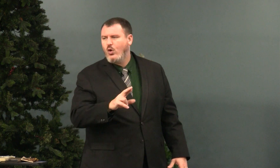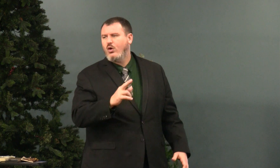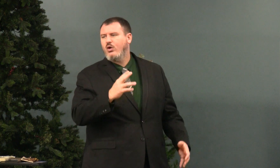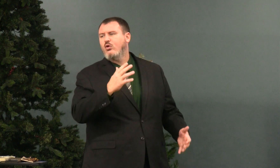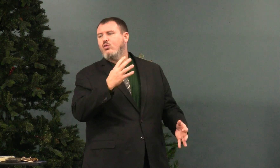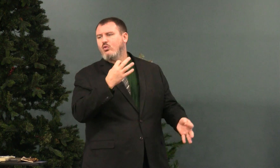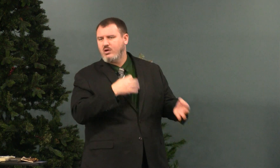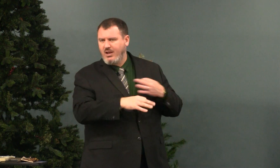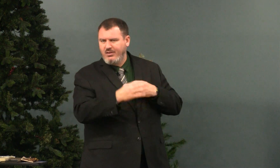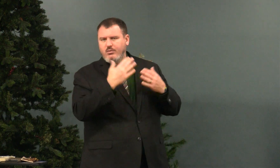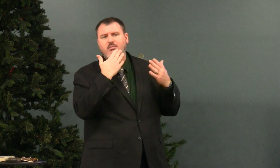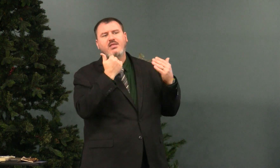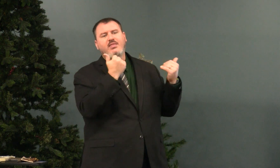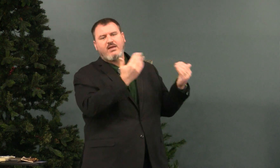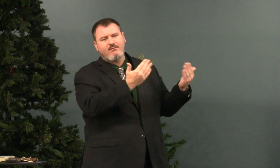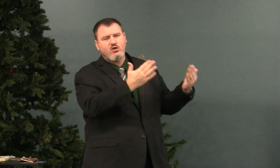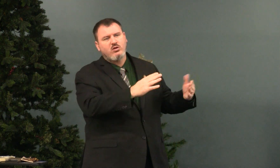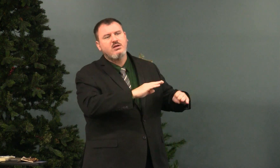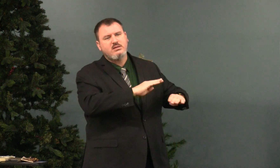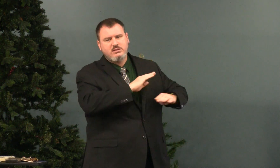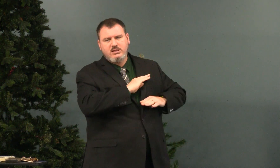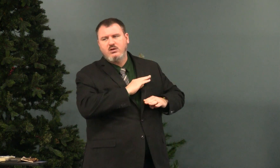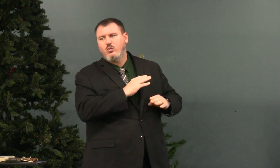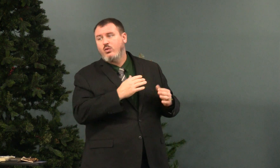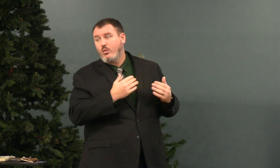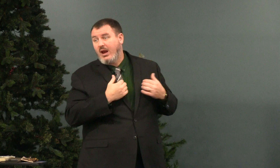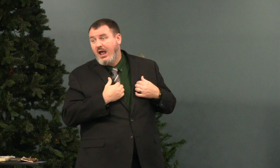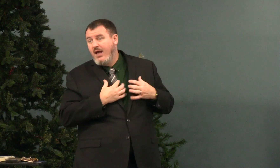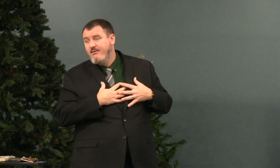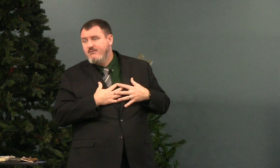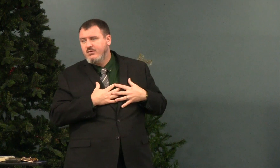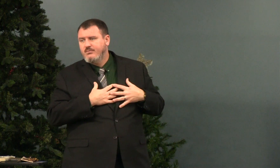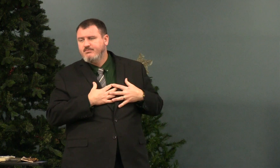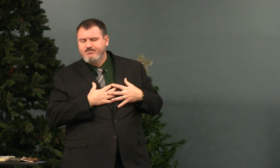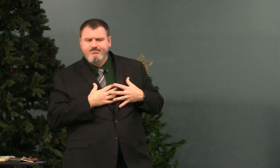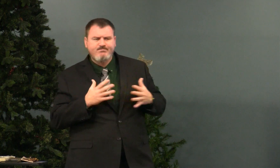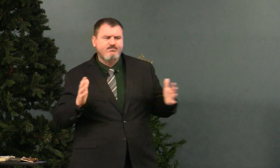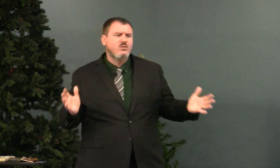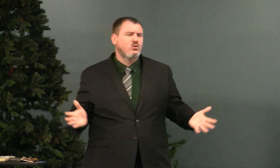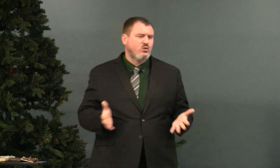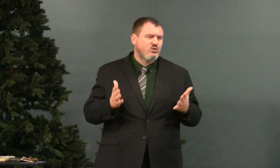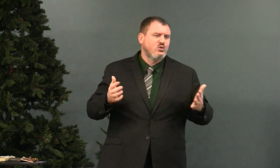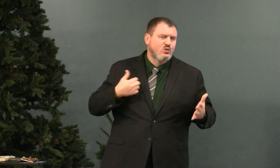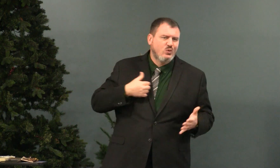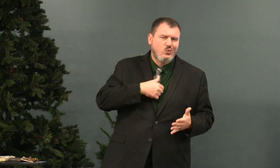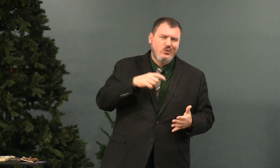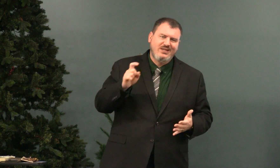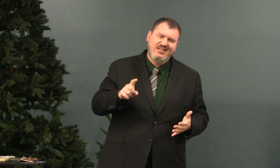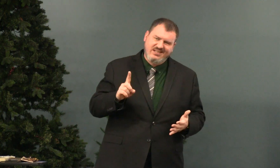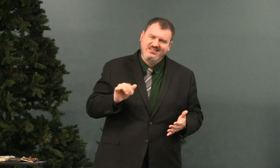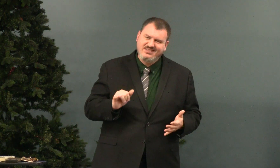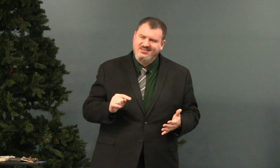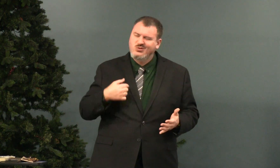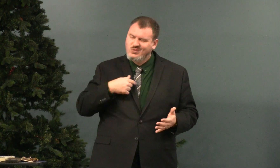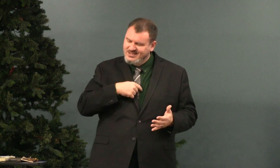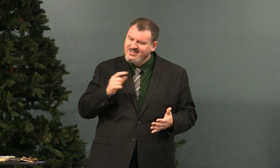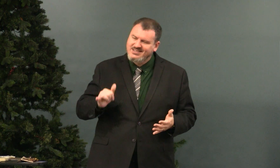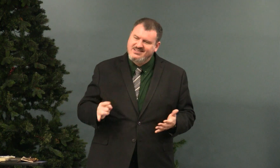or instead be thankful and satisfied with what you have. I encourage you